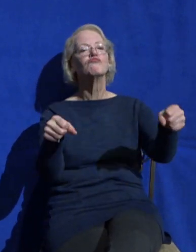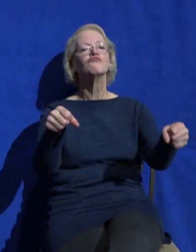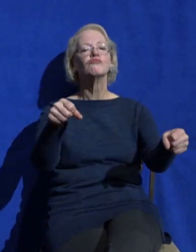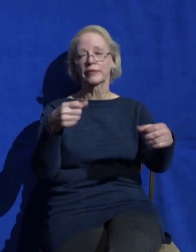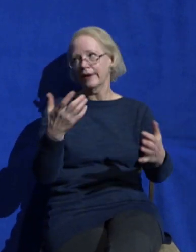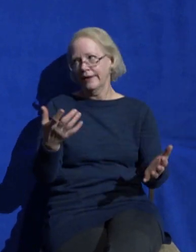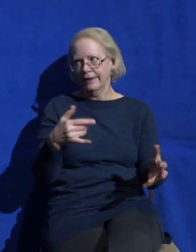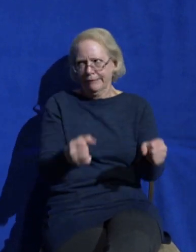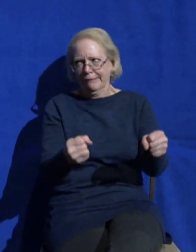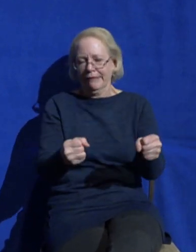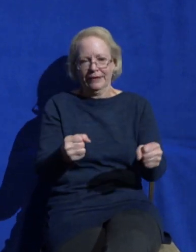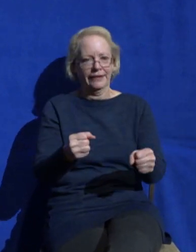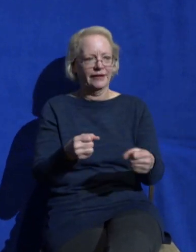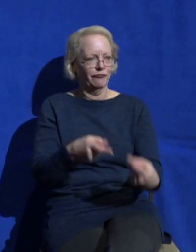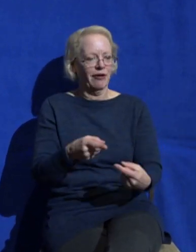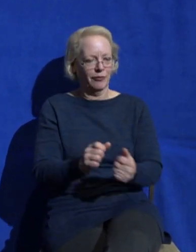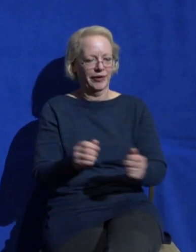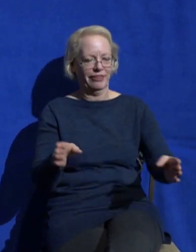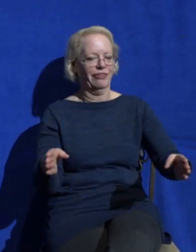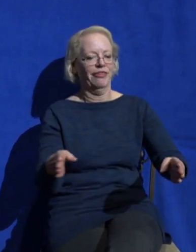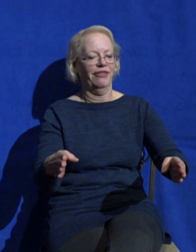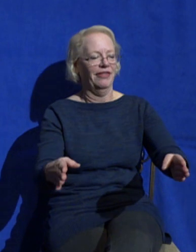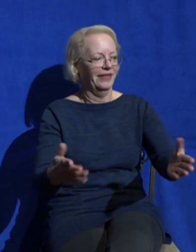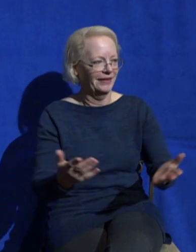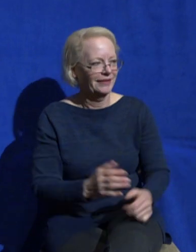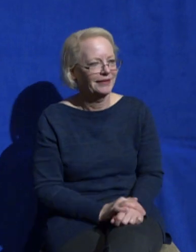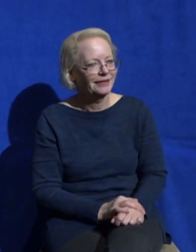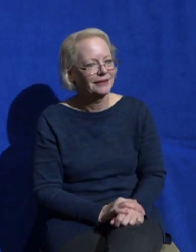the same thing is true of our hearts and of our lives